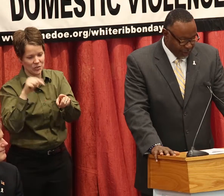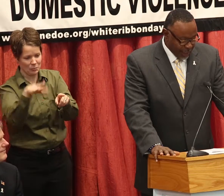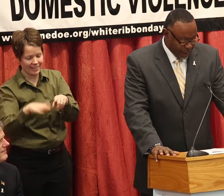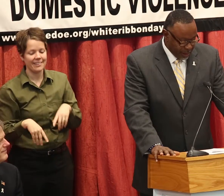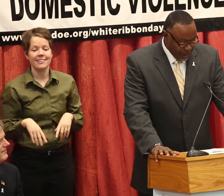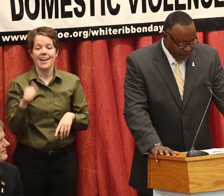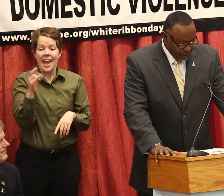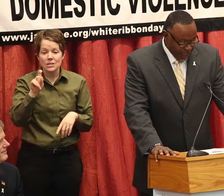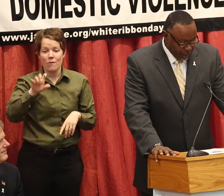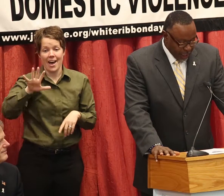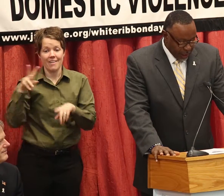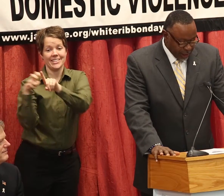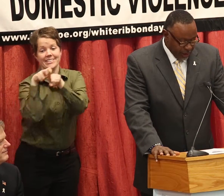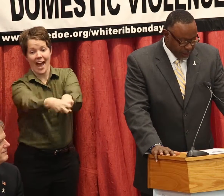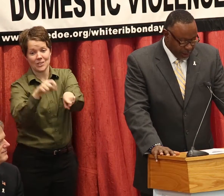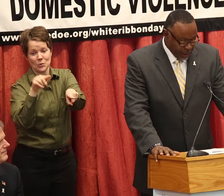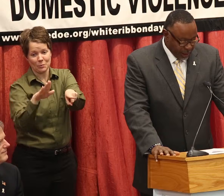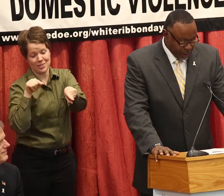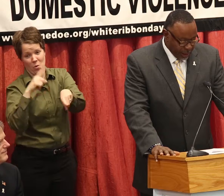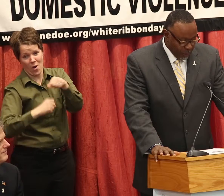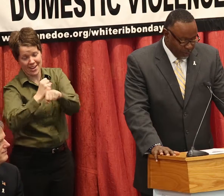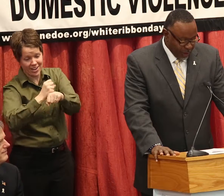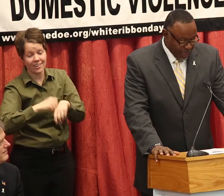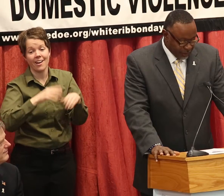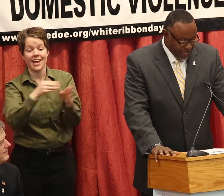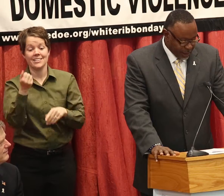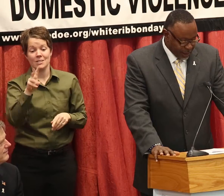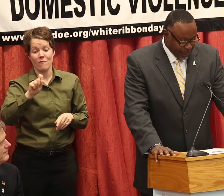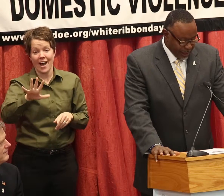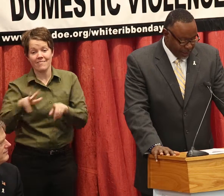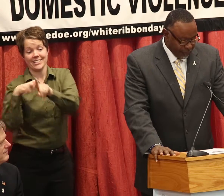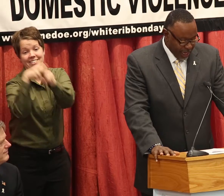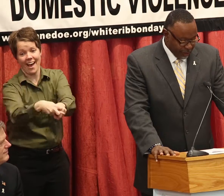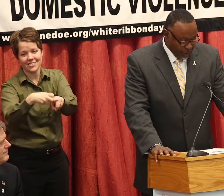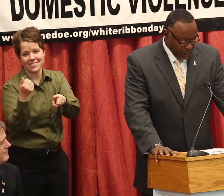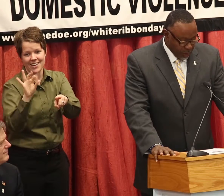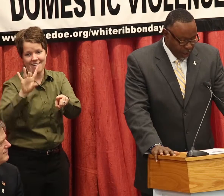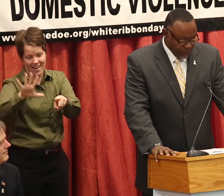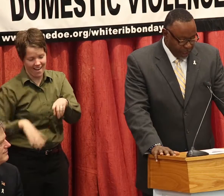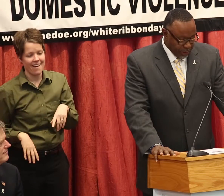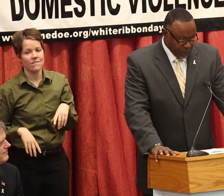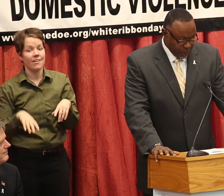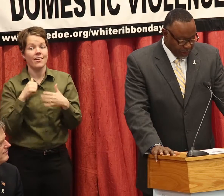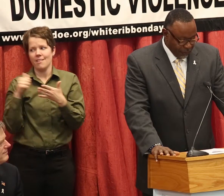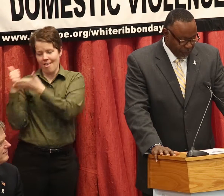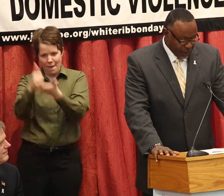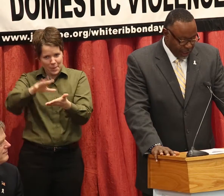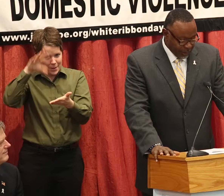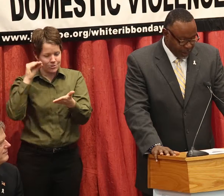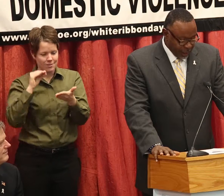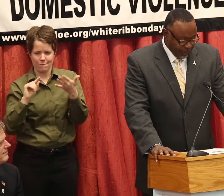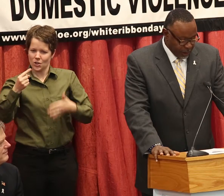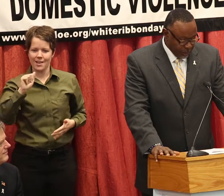.5 sacks, followed by a conference-leading 16.5 sacks in 1985, when they helped the Patriots to their